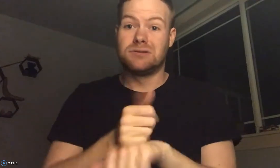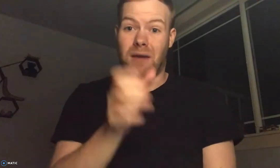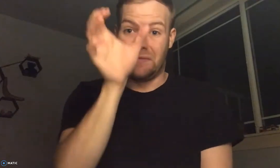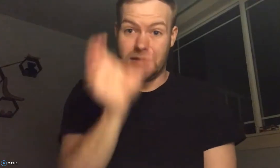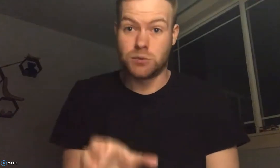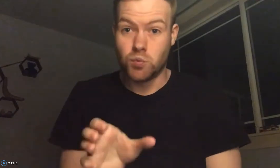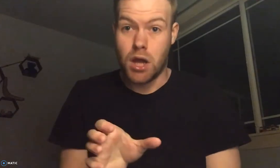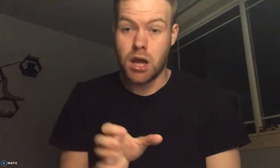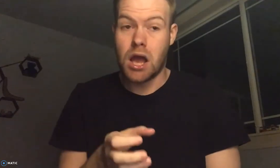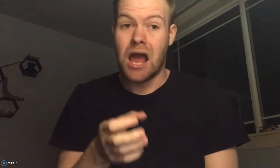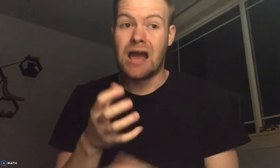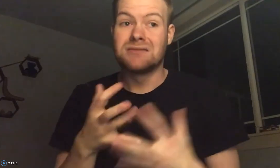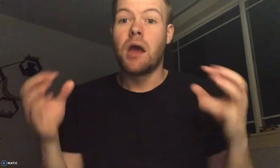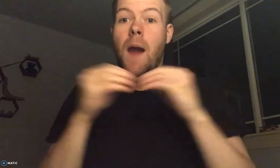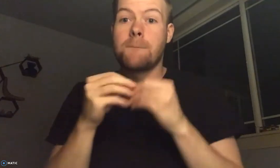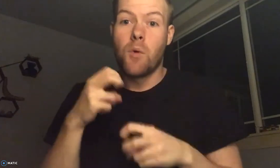you know, if you have it like you're calling on the phone.